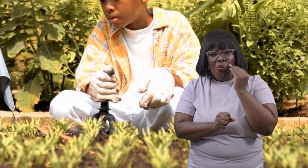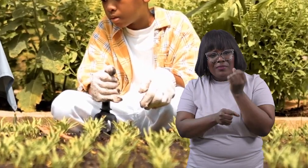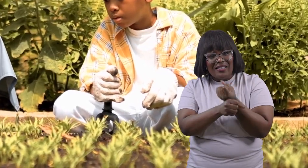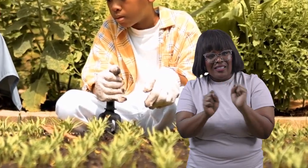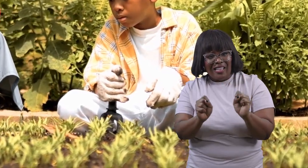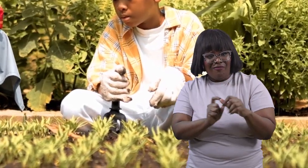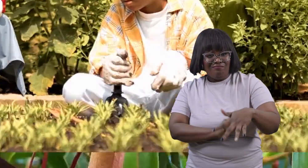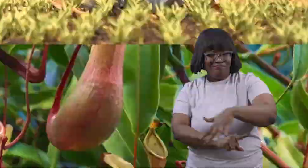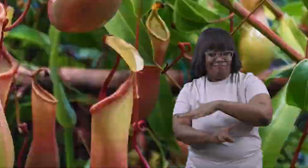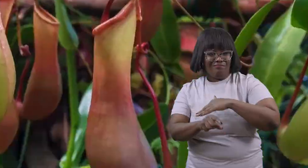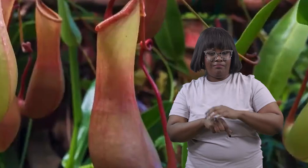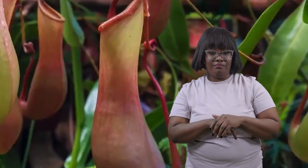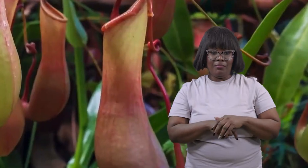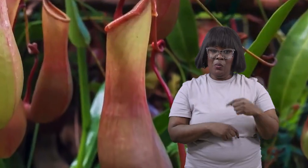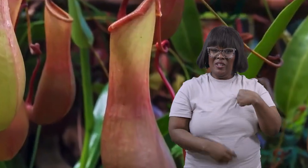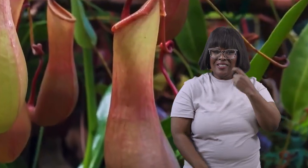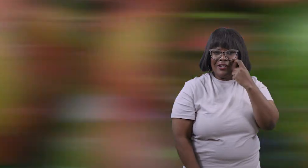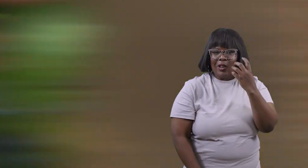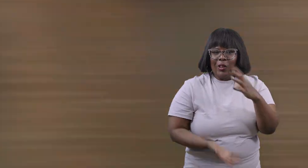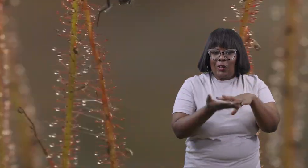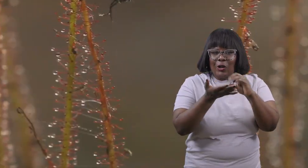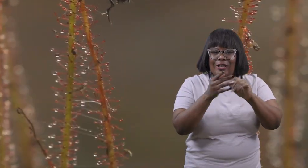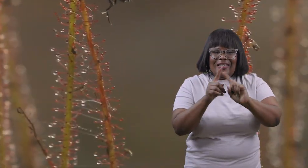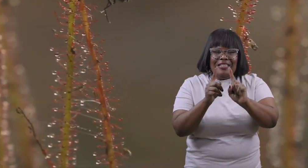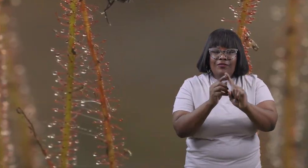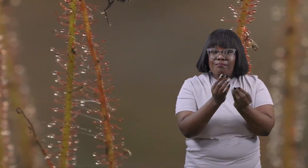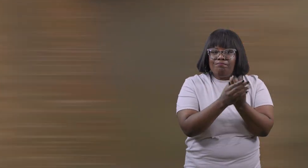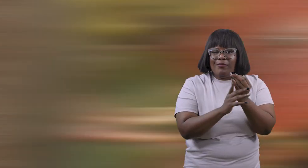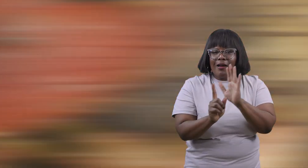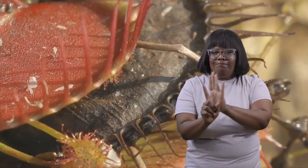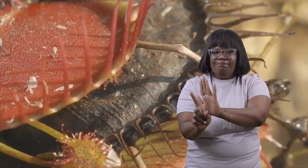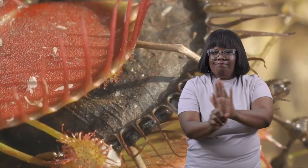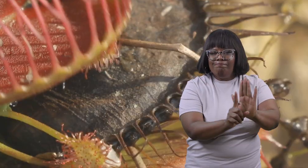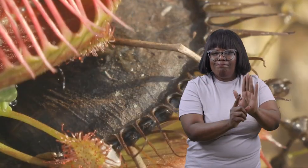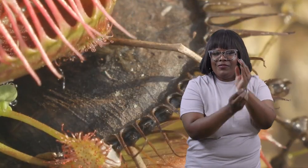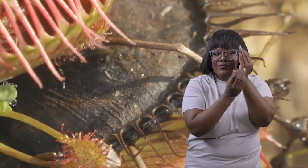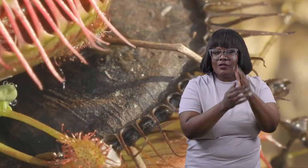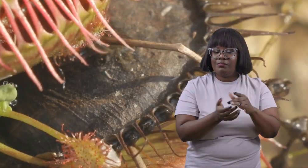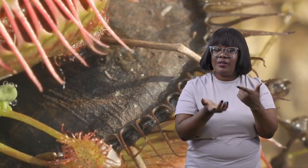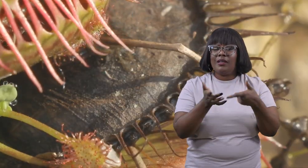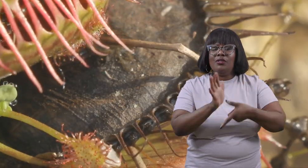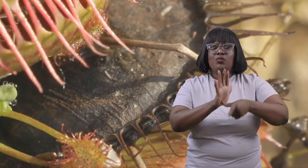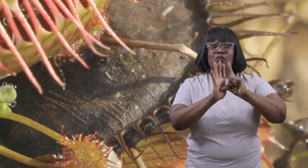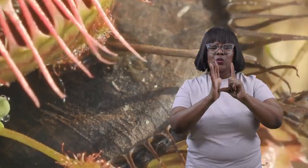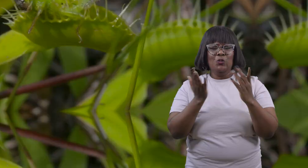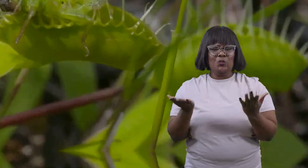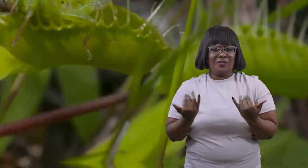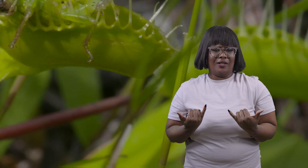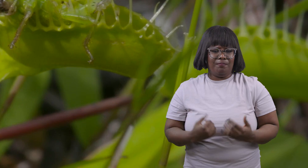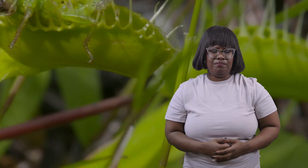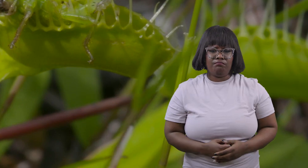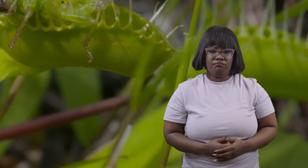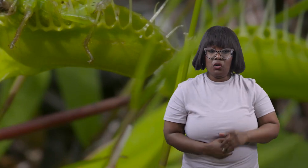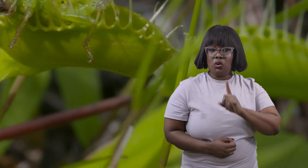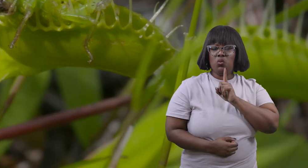we just learned a bunch of cool carnivorous plant info let's review true or false